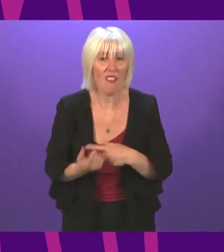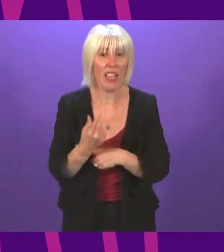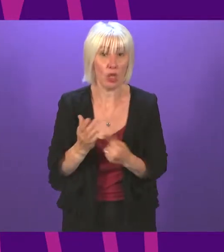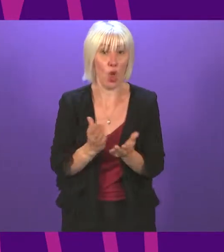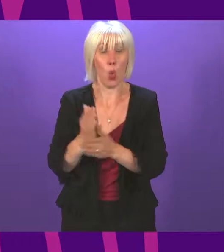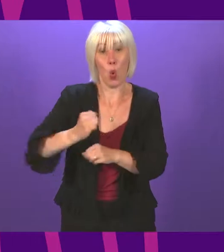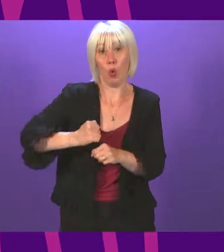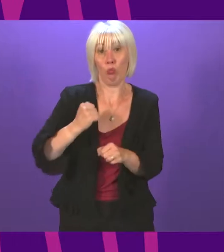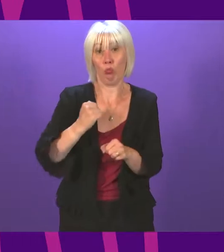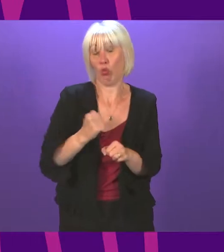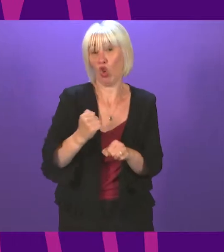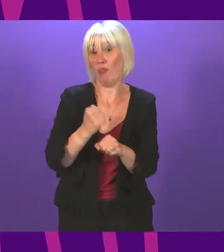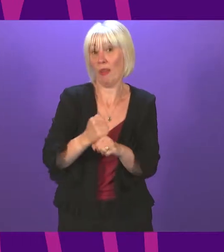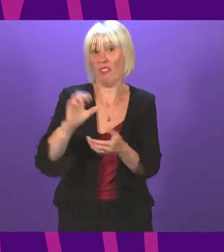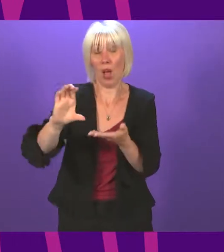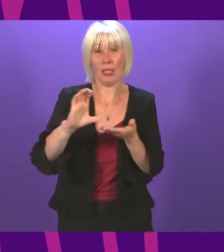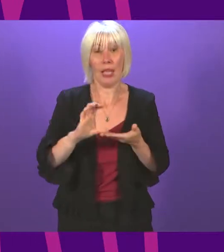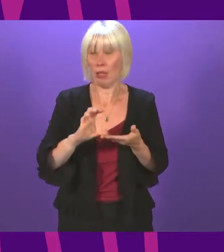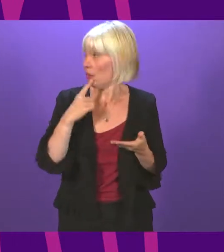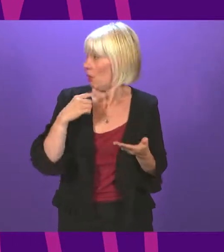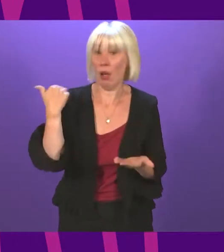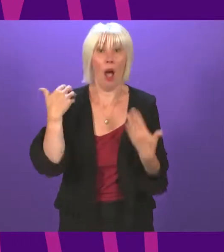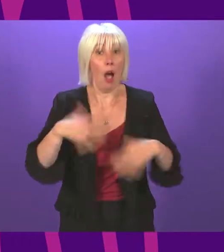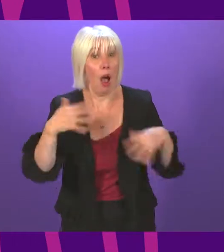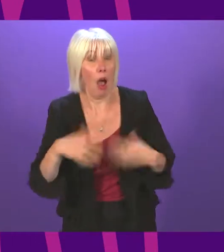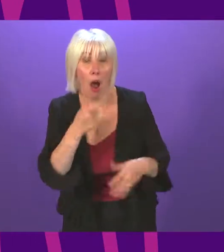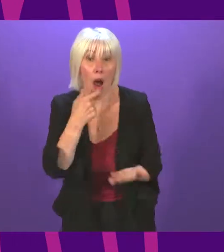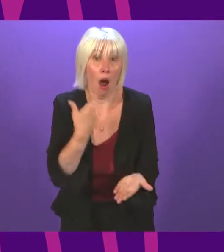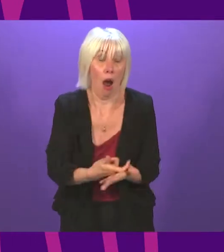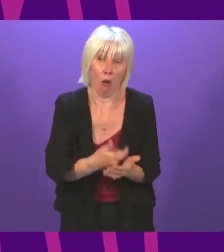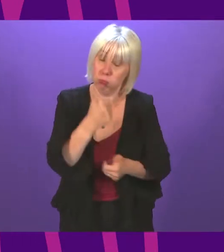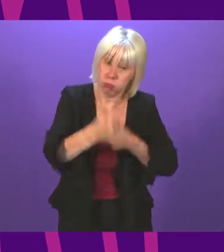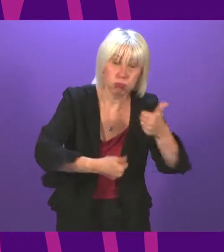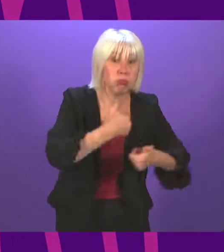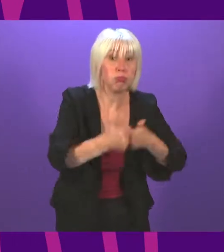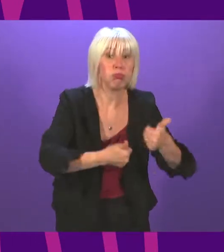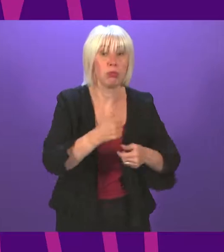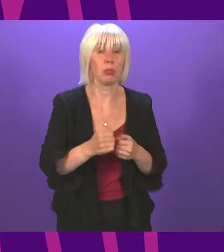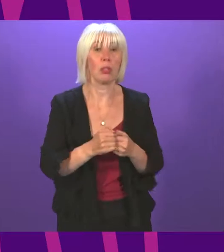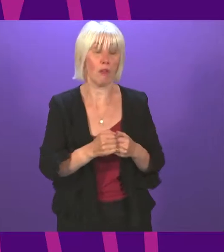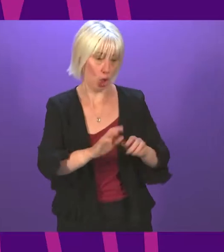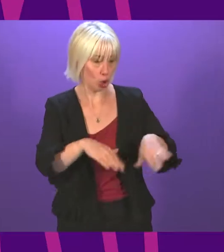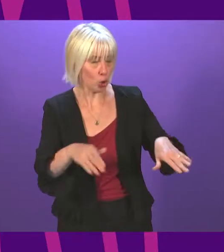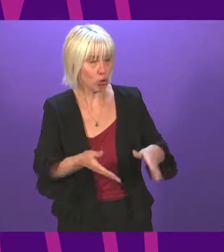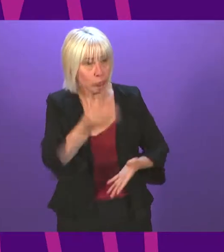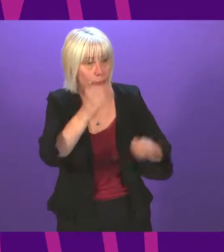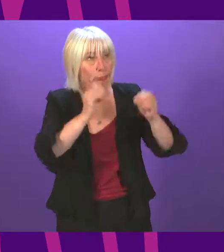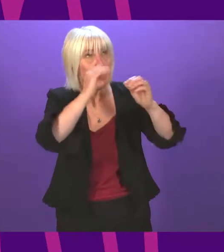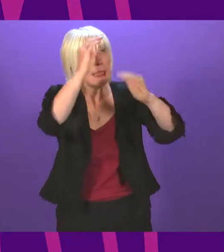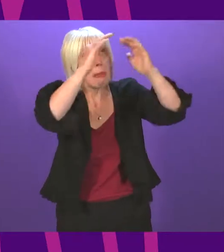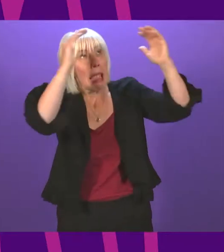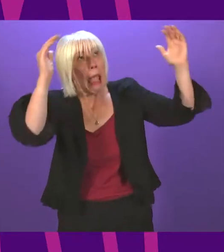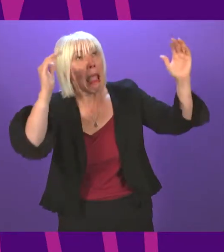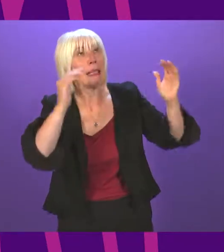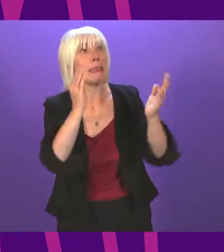government funding. It was absolutely a fantastic event, for the kids, course, learning about space. They got to